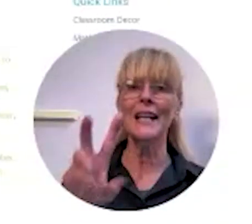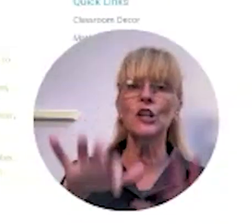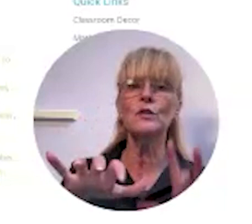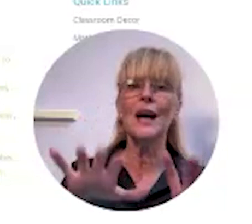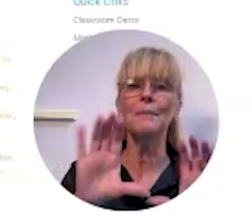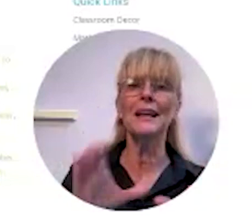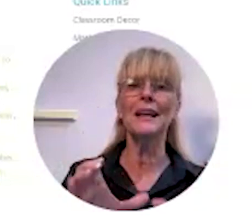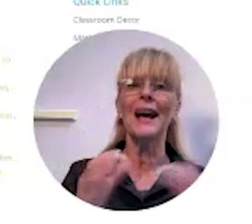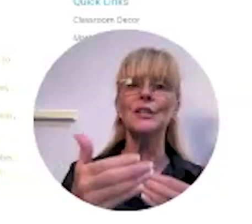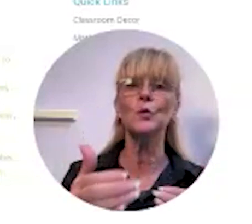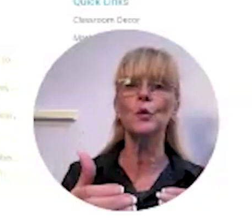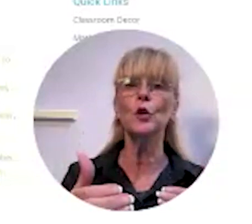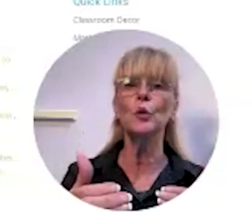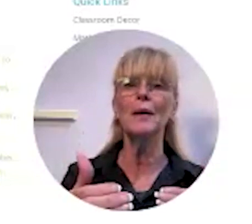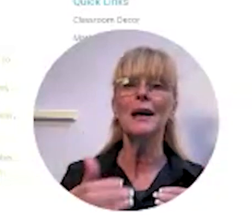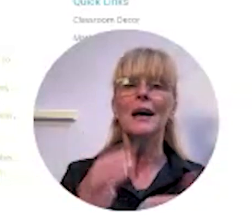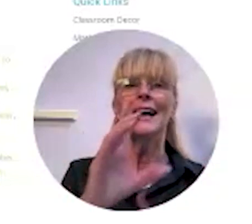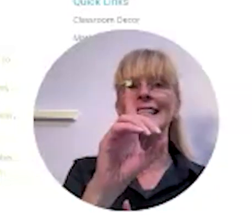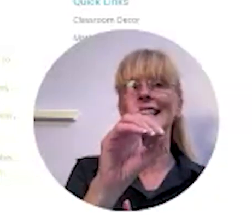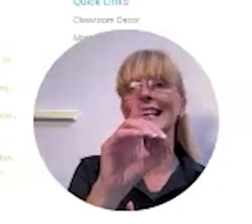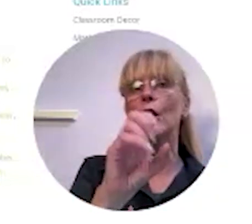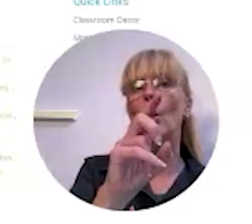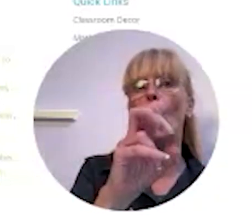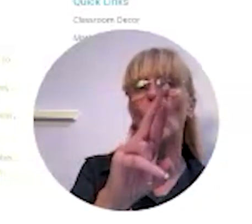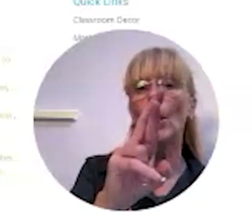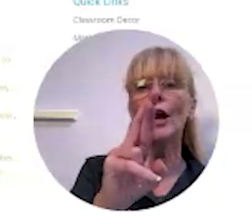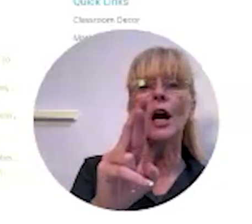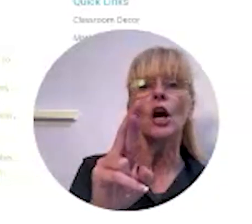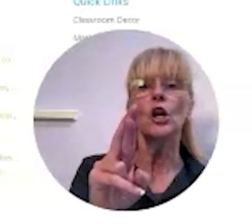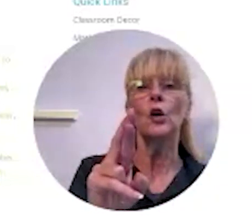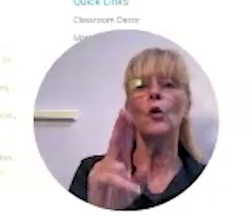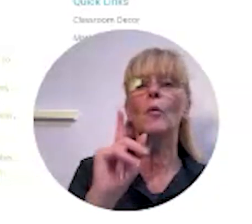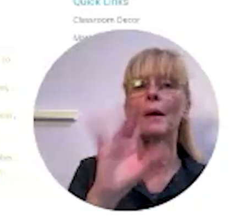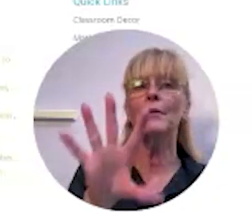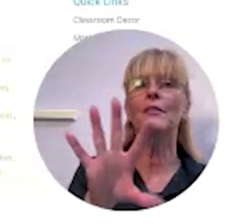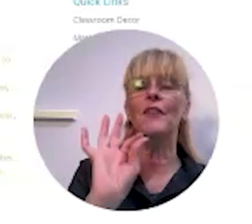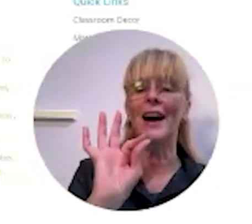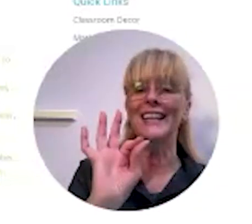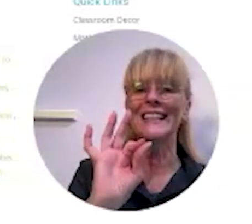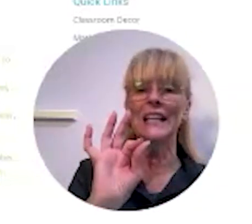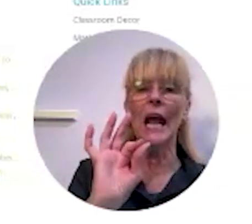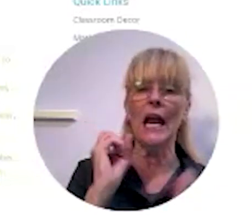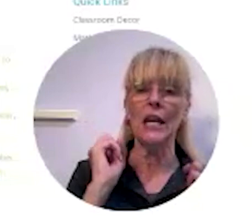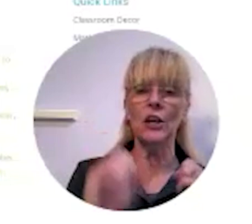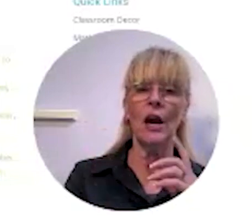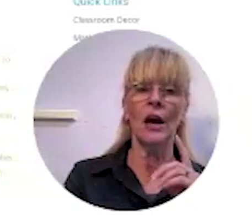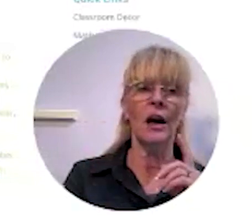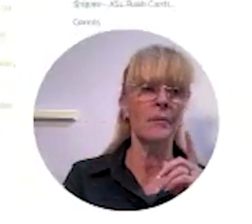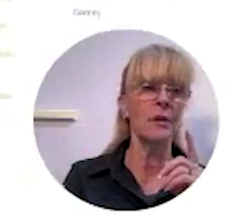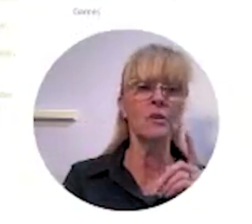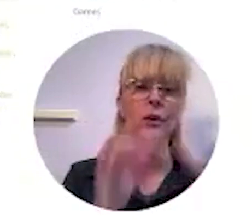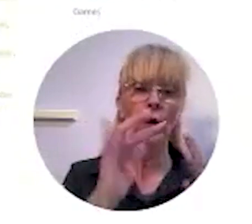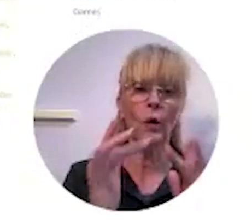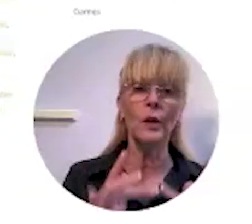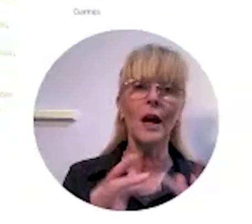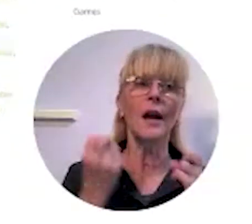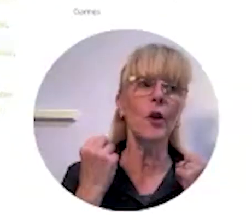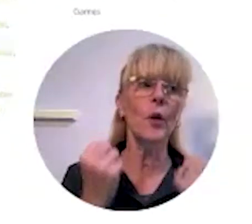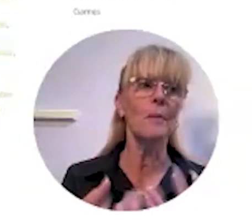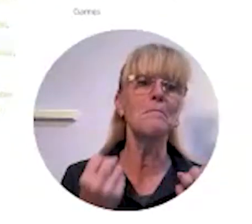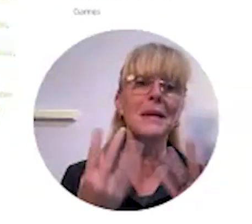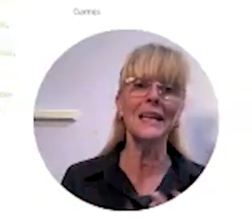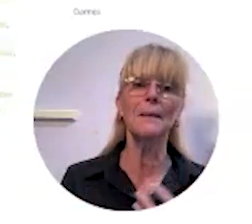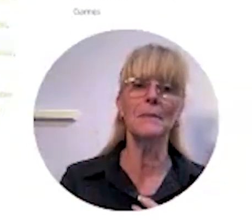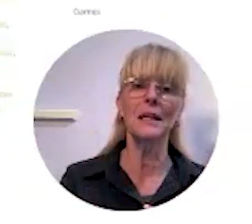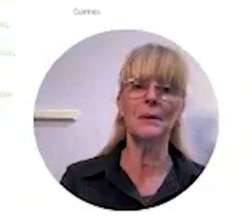website and you type in classroom decor you will be able to find it and those of you who are online